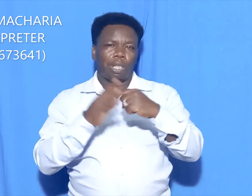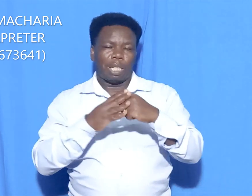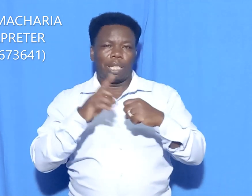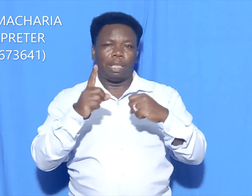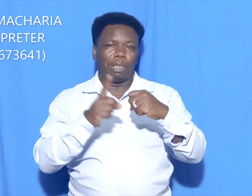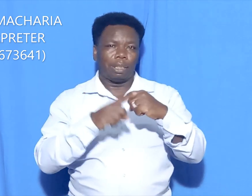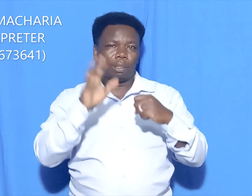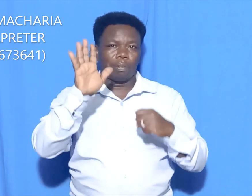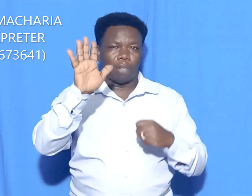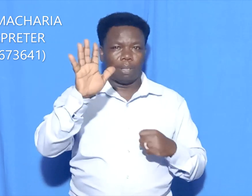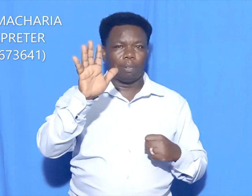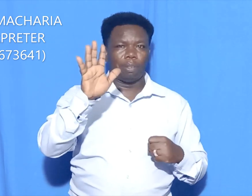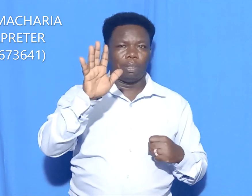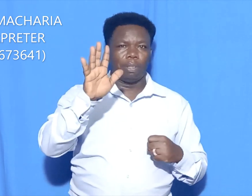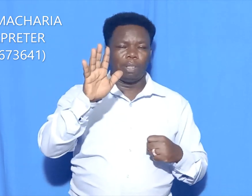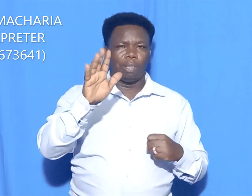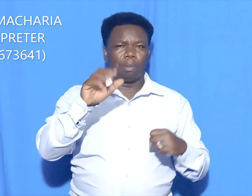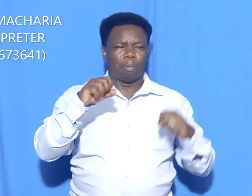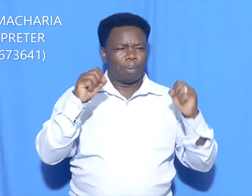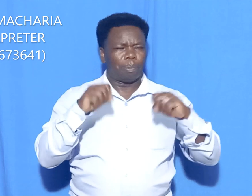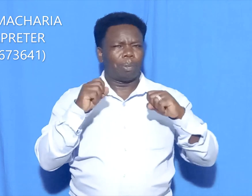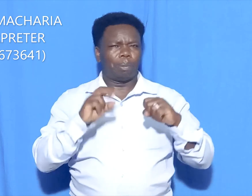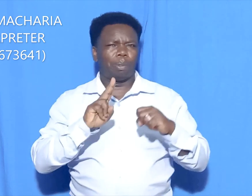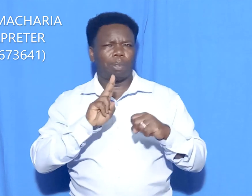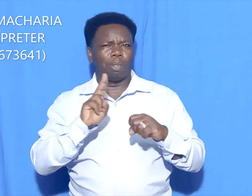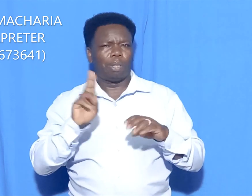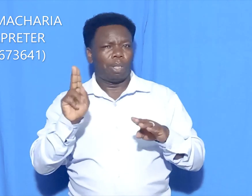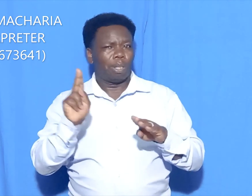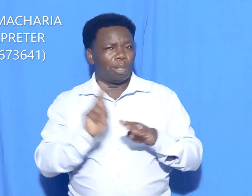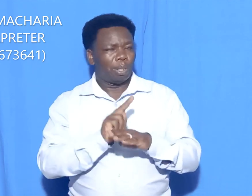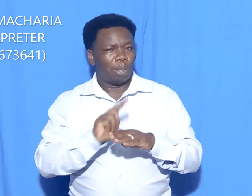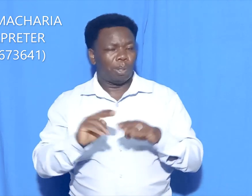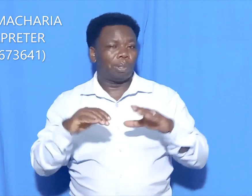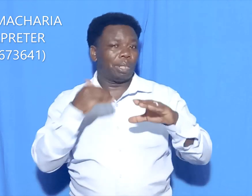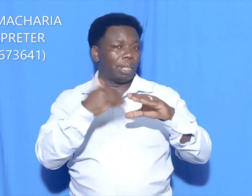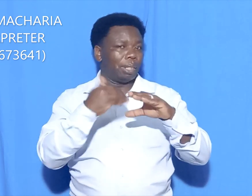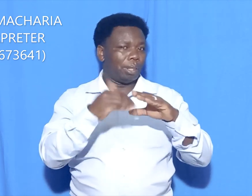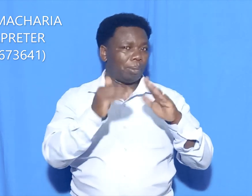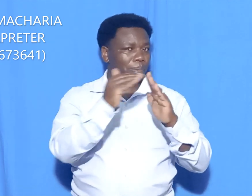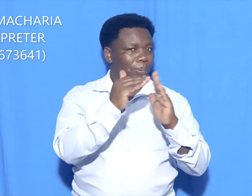can also contact us using our email address which is